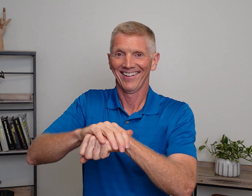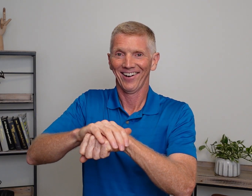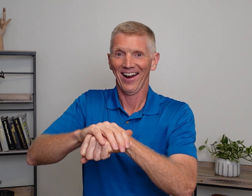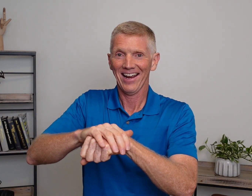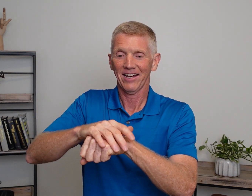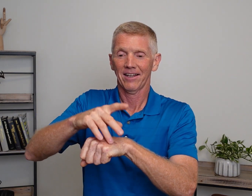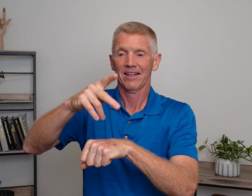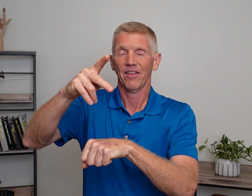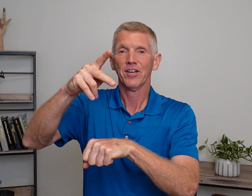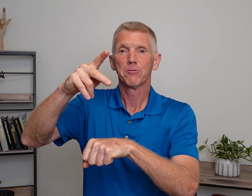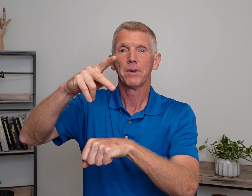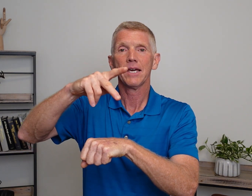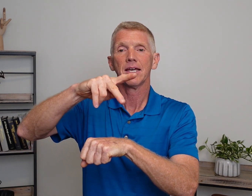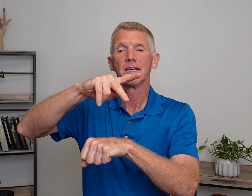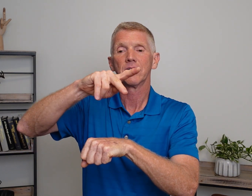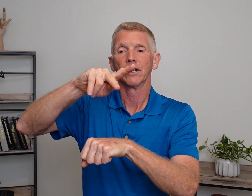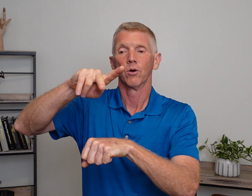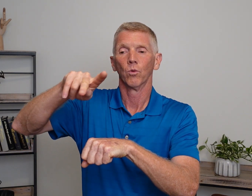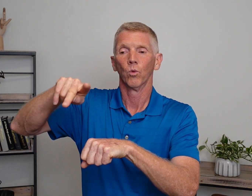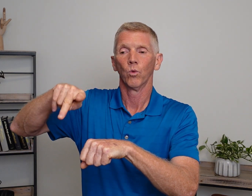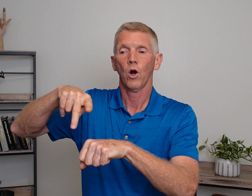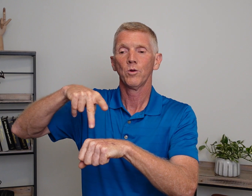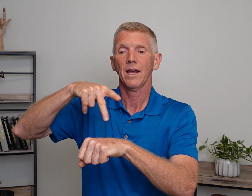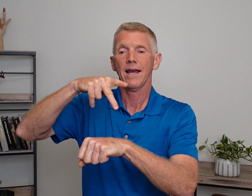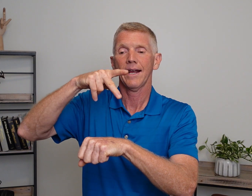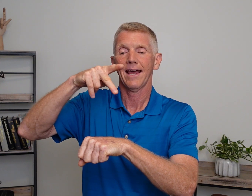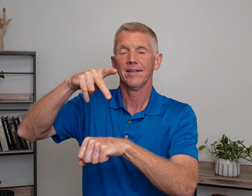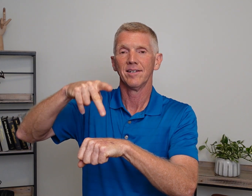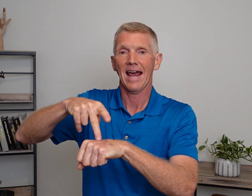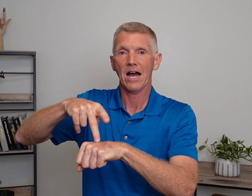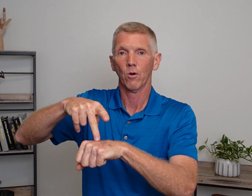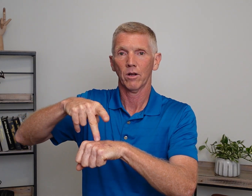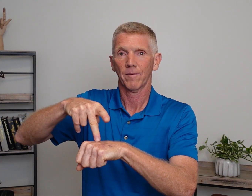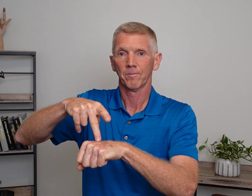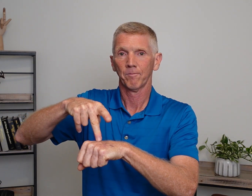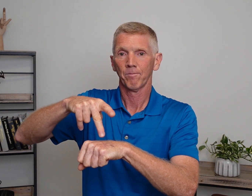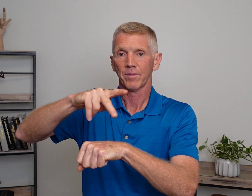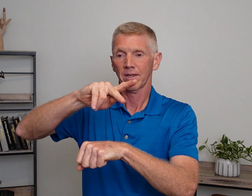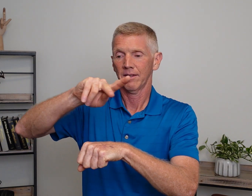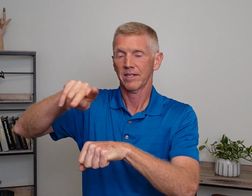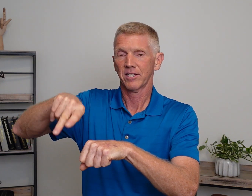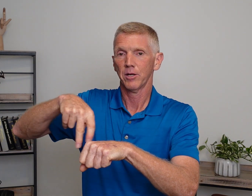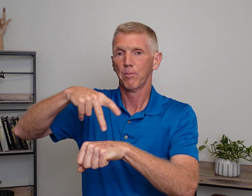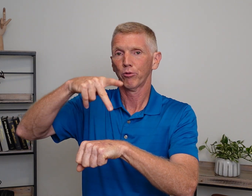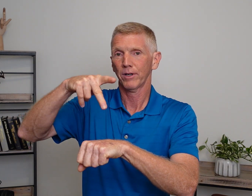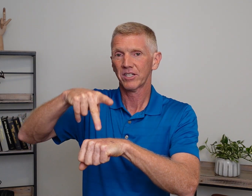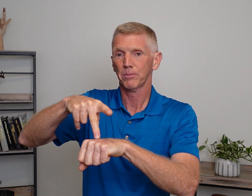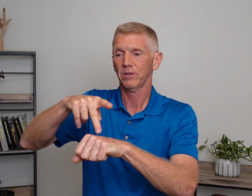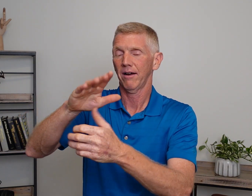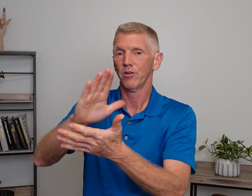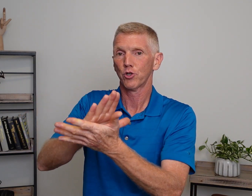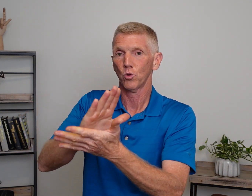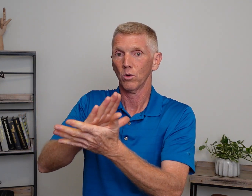All right? This P is going to rotate and down. This is the principal of the school.